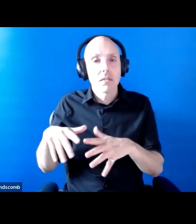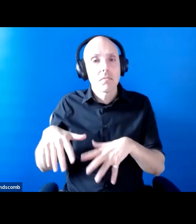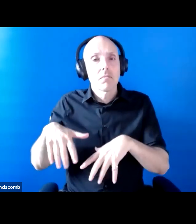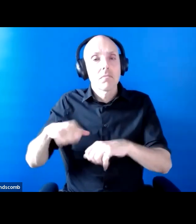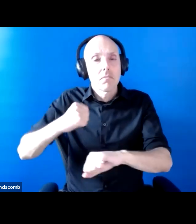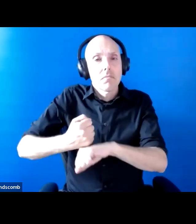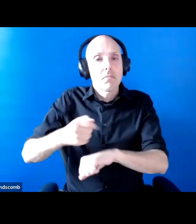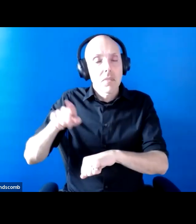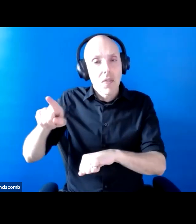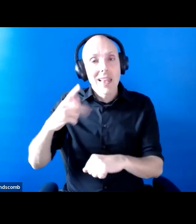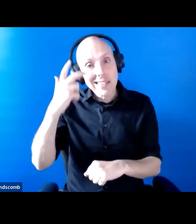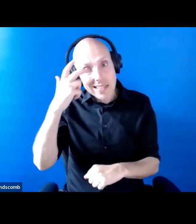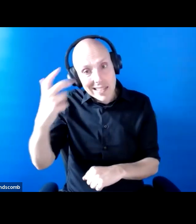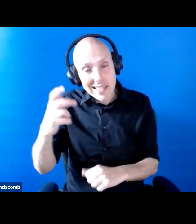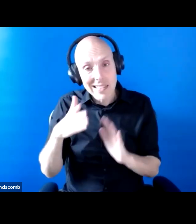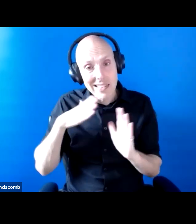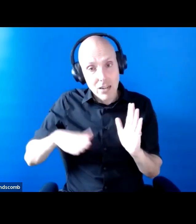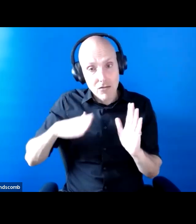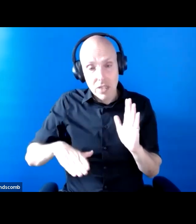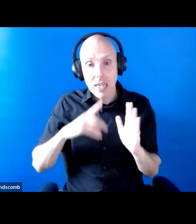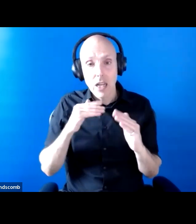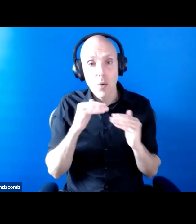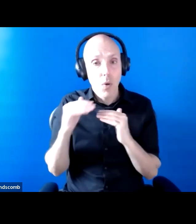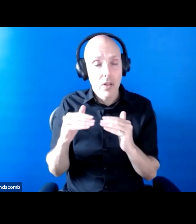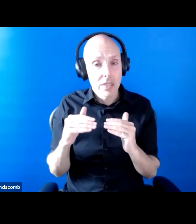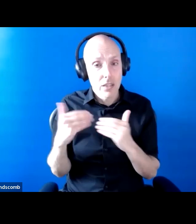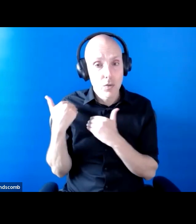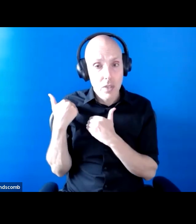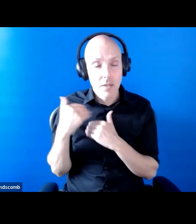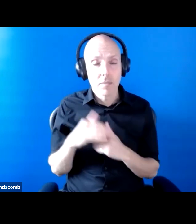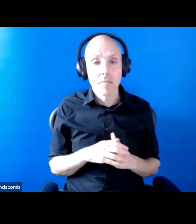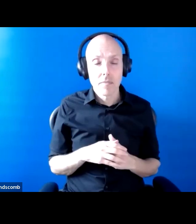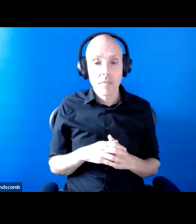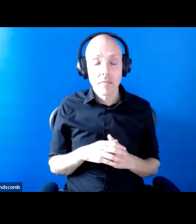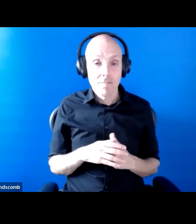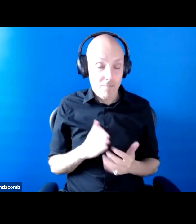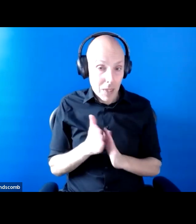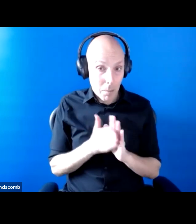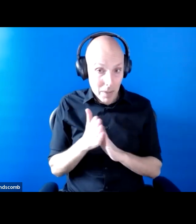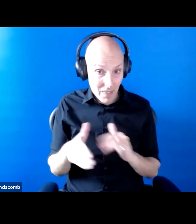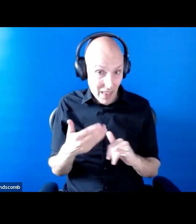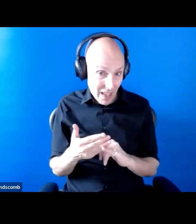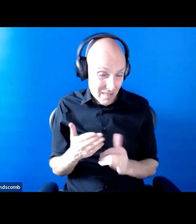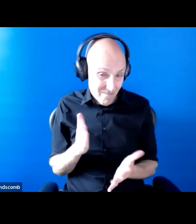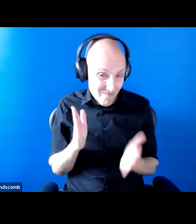equality duty. So it's left more often than not for disabled individuals to bring cases.